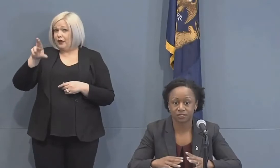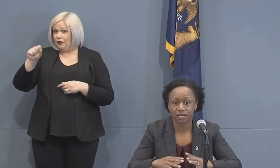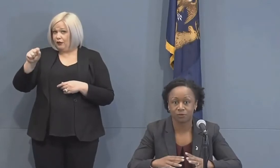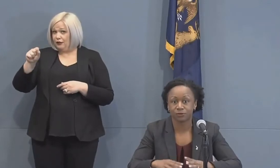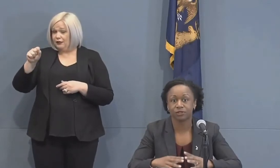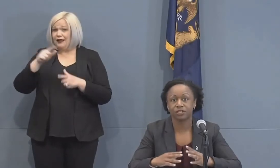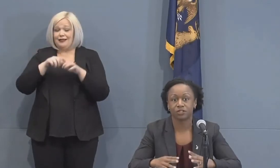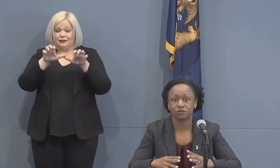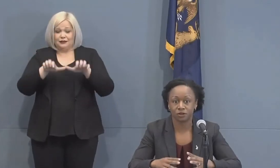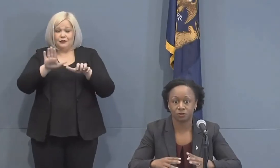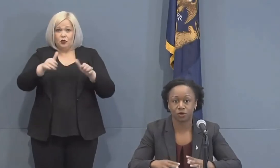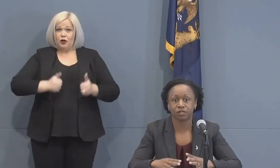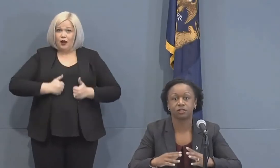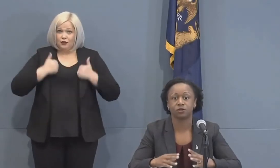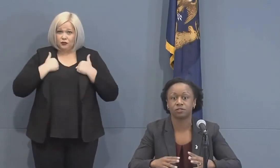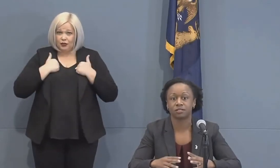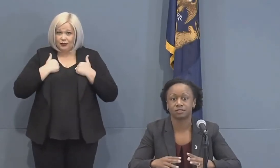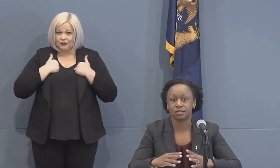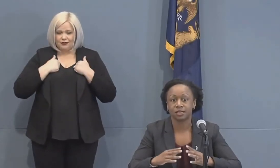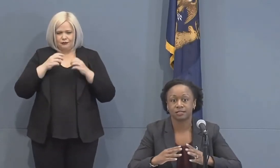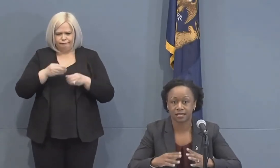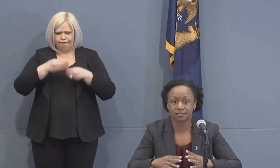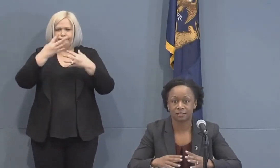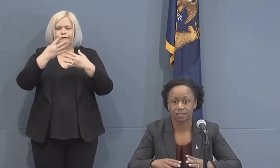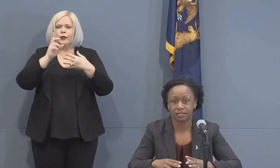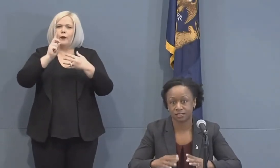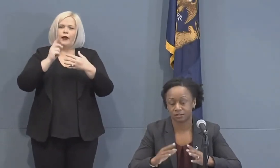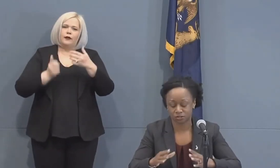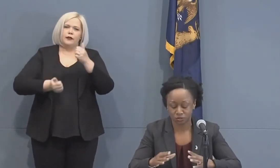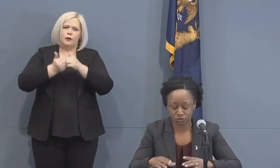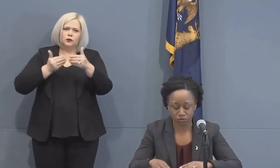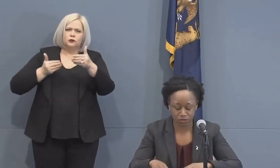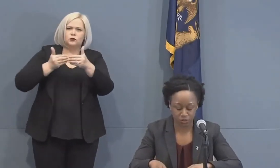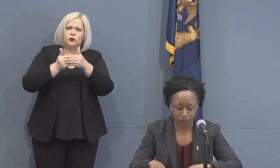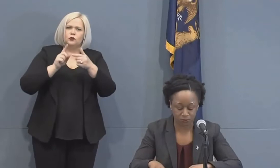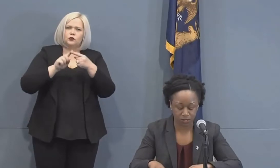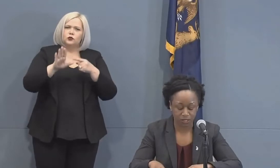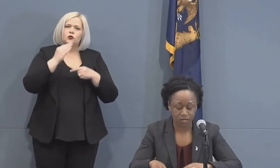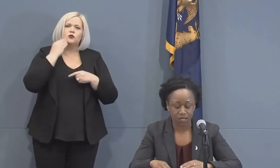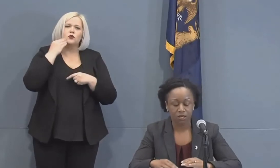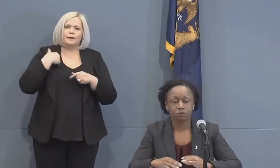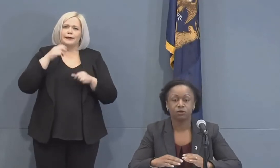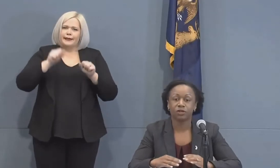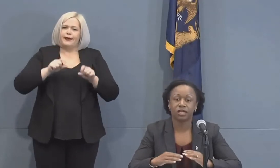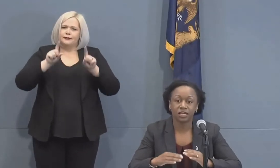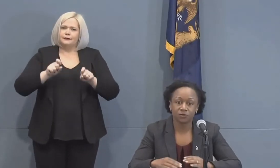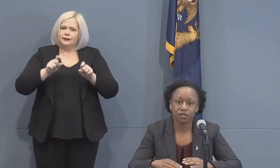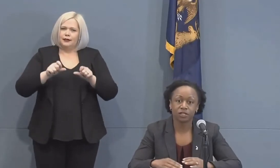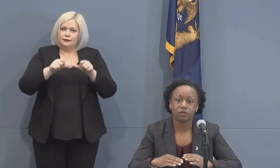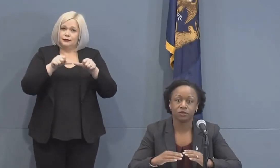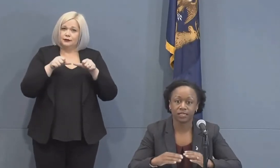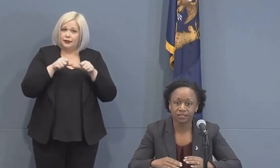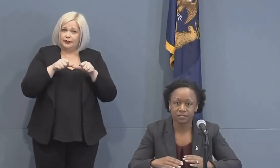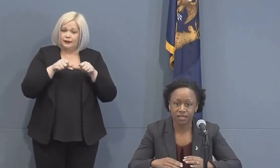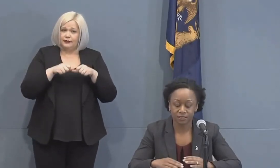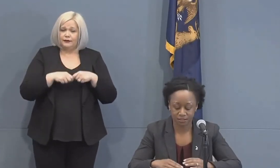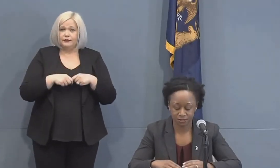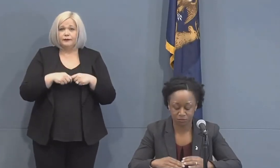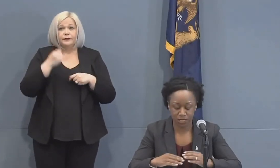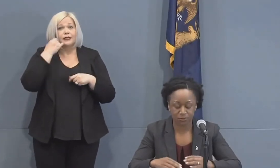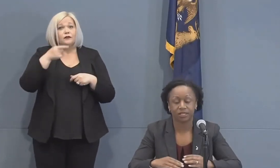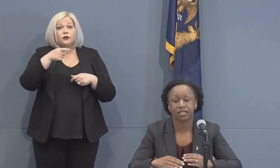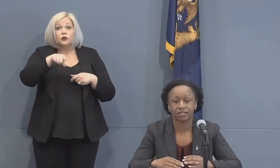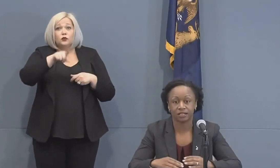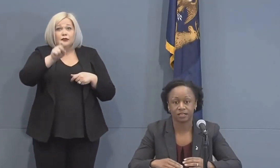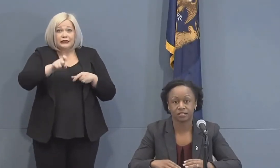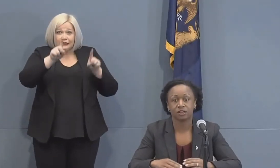address and we will let you know where the closest testing site is to your home. We want anyone who needs a test